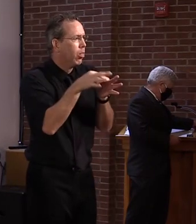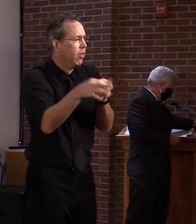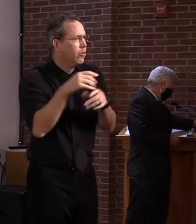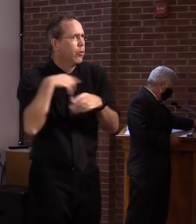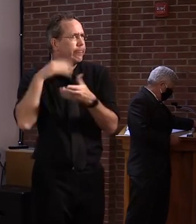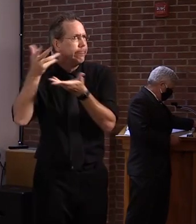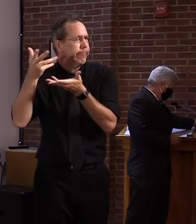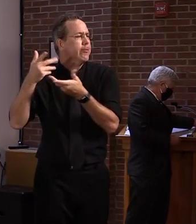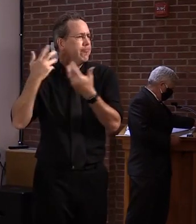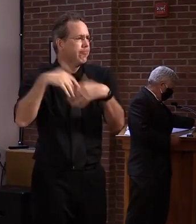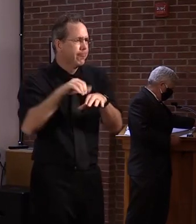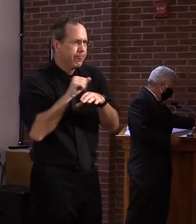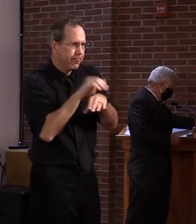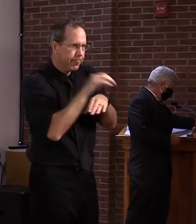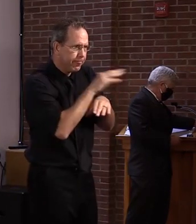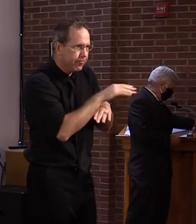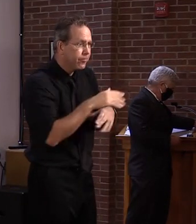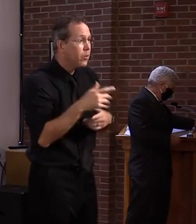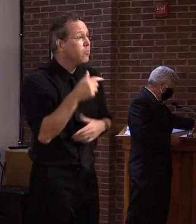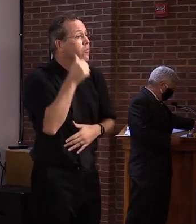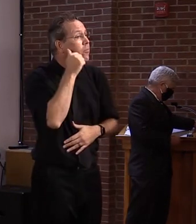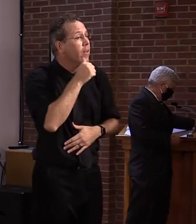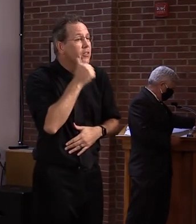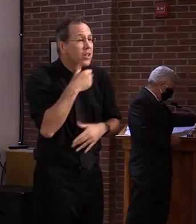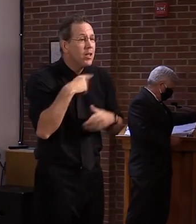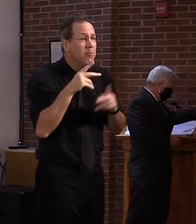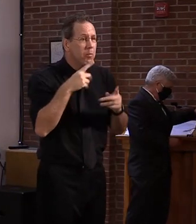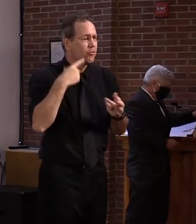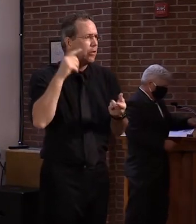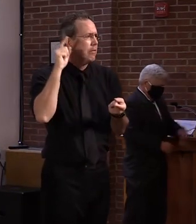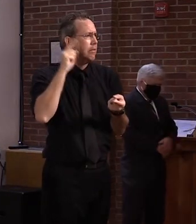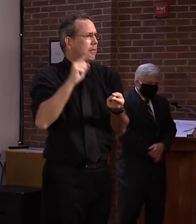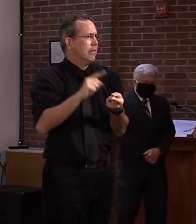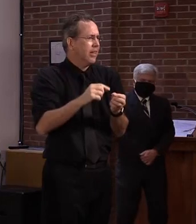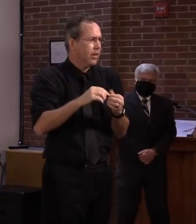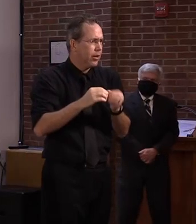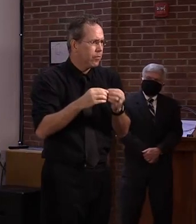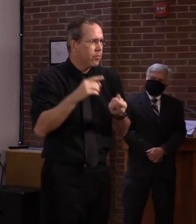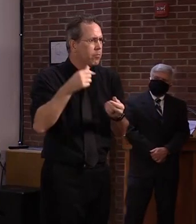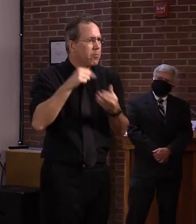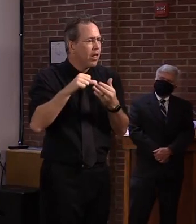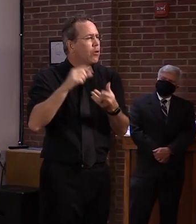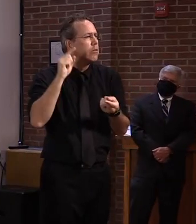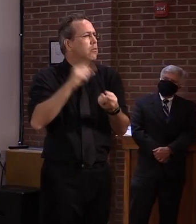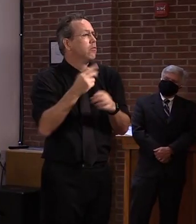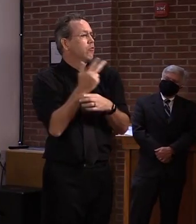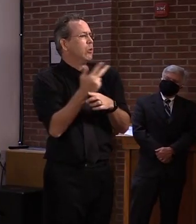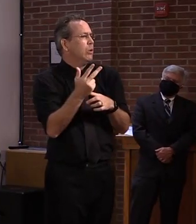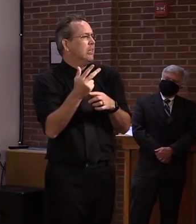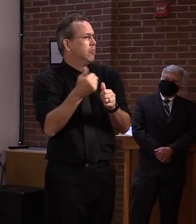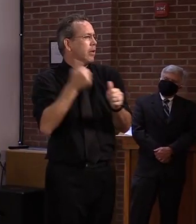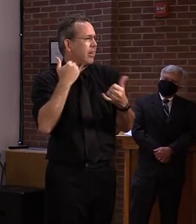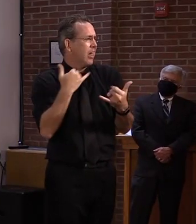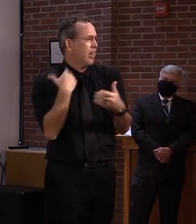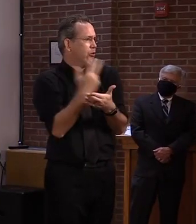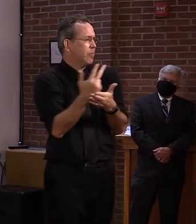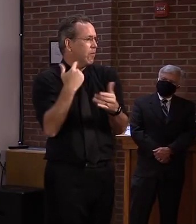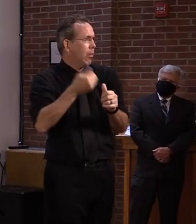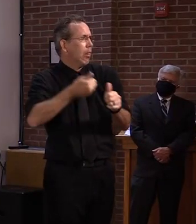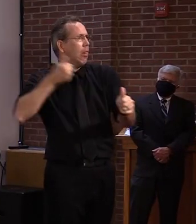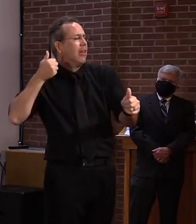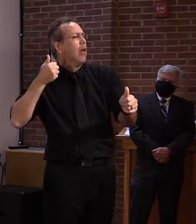transactions, we are still averaging a three-week backlog for purchases made through private sales